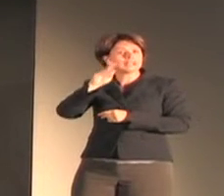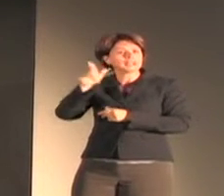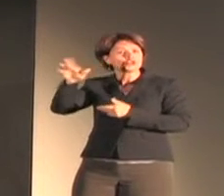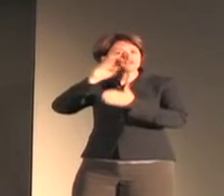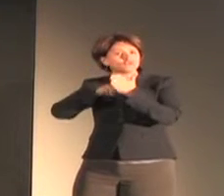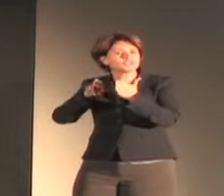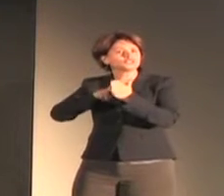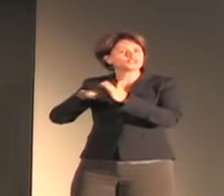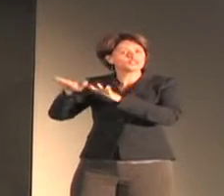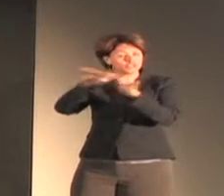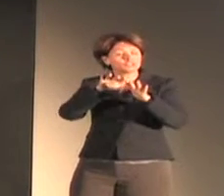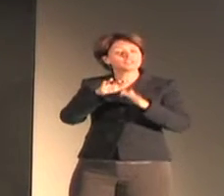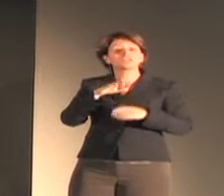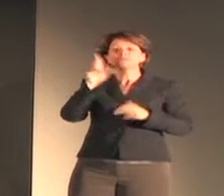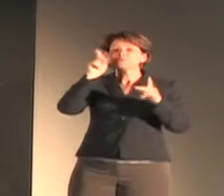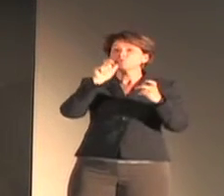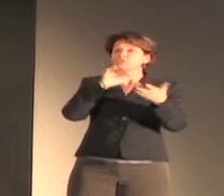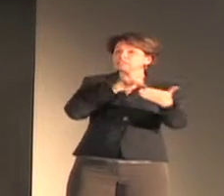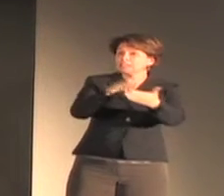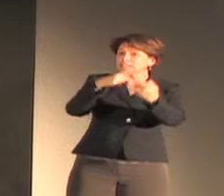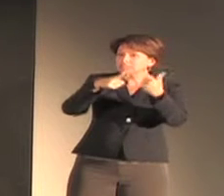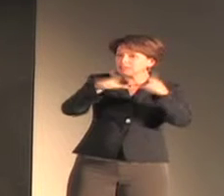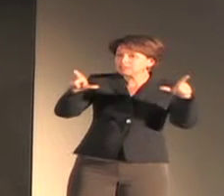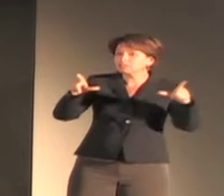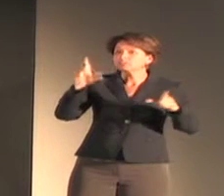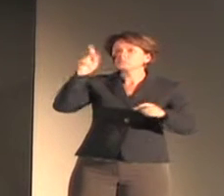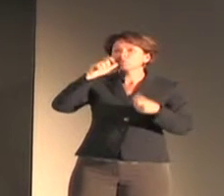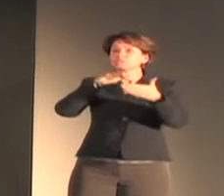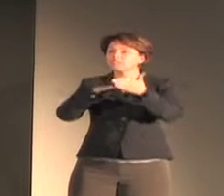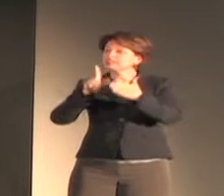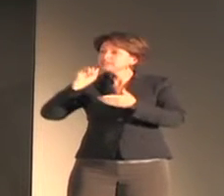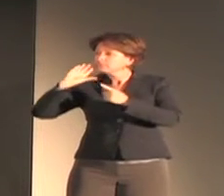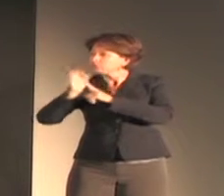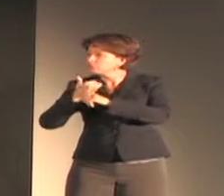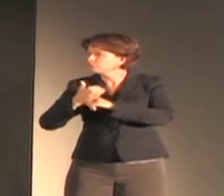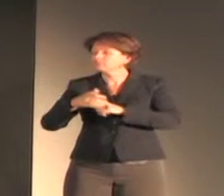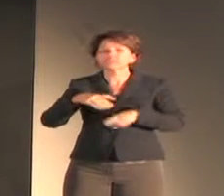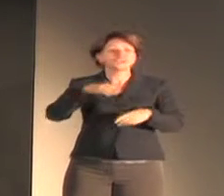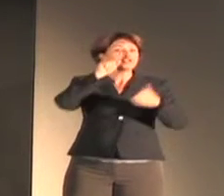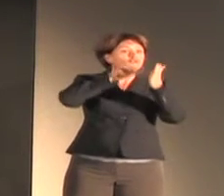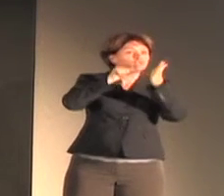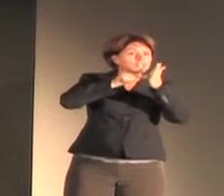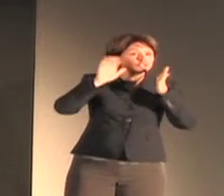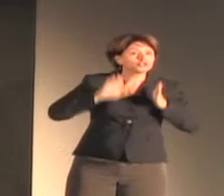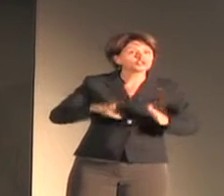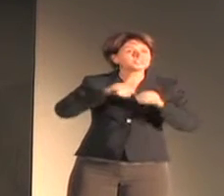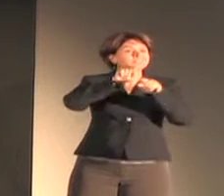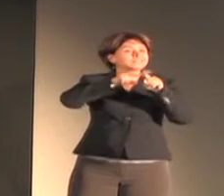languages and Deaf cultures, as well as scholars in fields like communication,